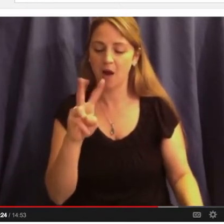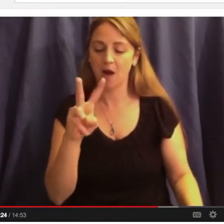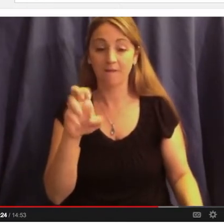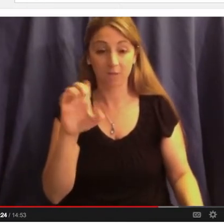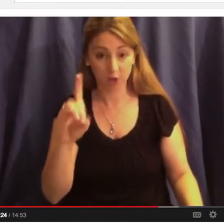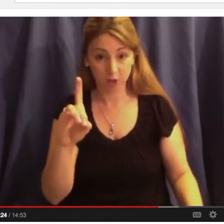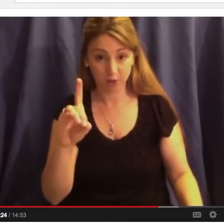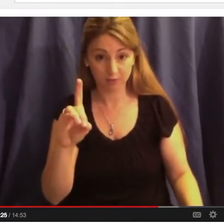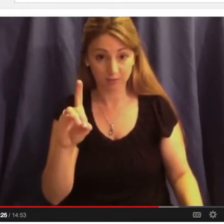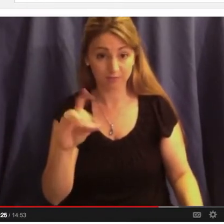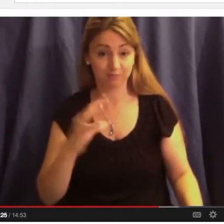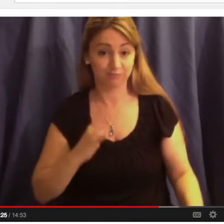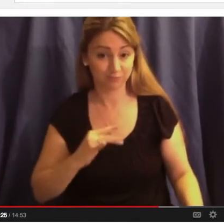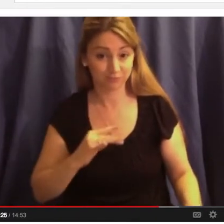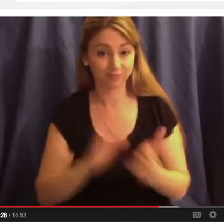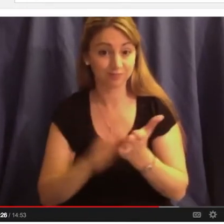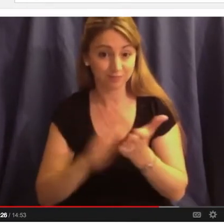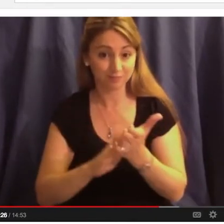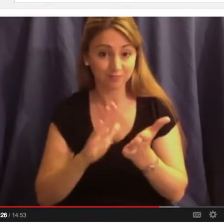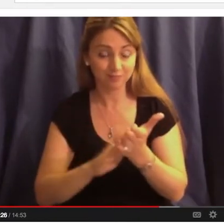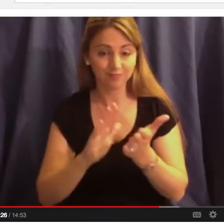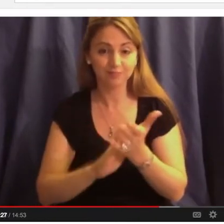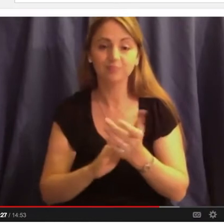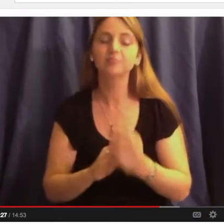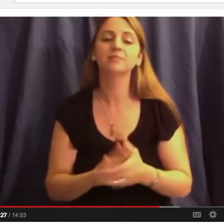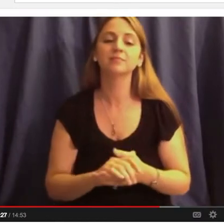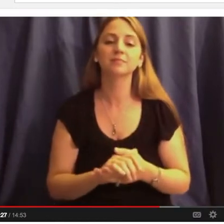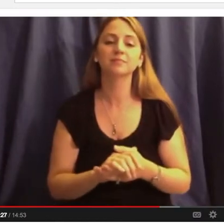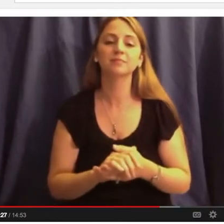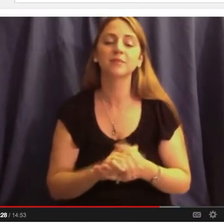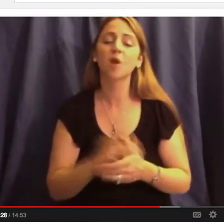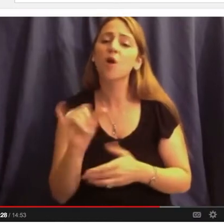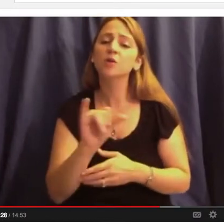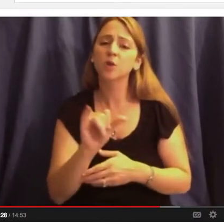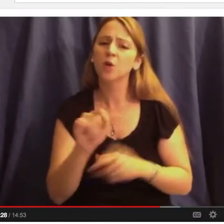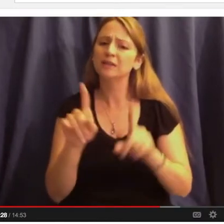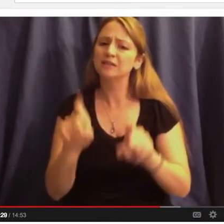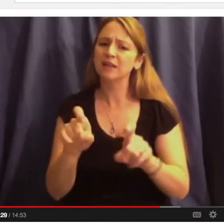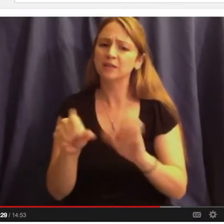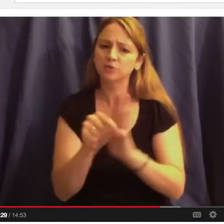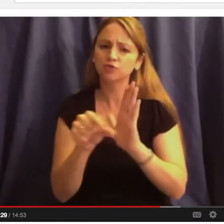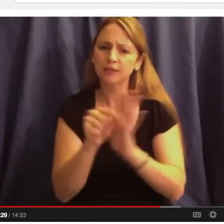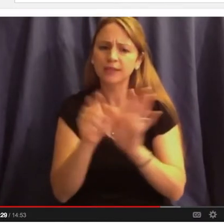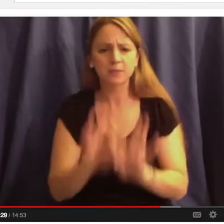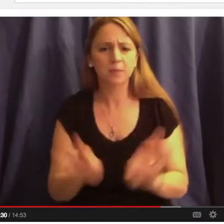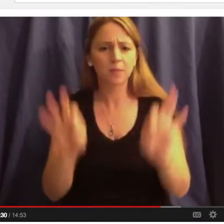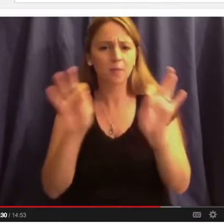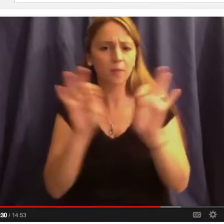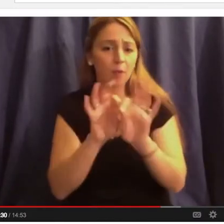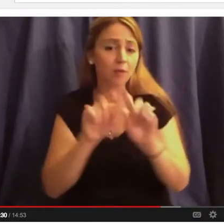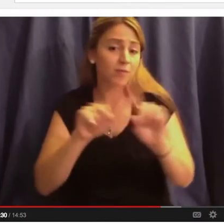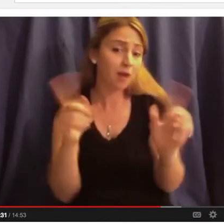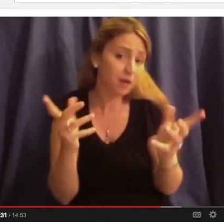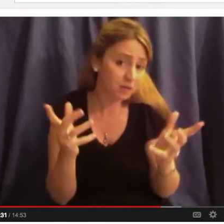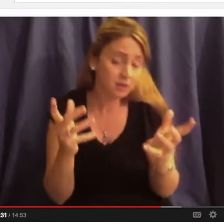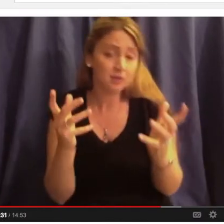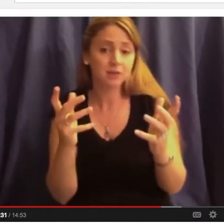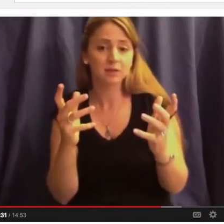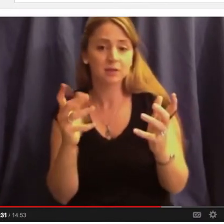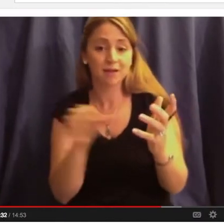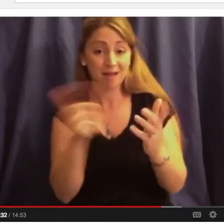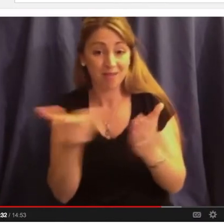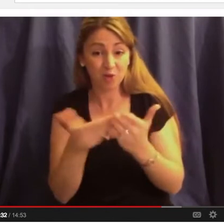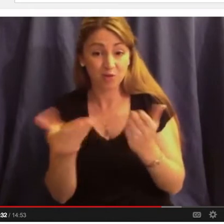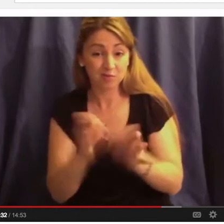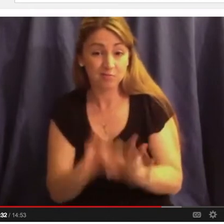Secondly, it's not about test scores only. Test scores are important, they're not the most important thing. One young woman had great grades. The test scores were not as high, but she had a